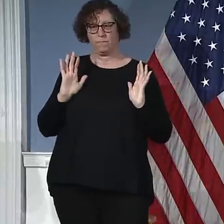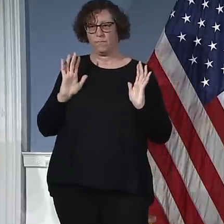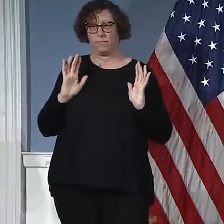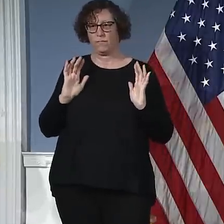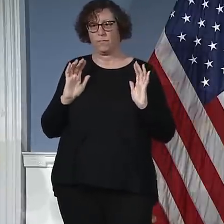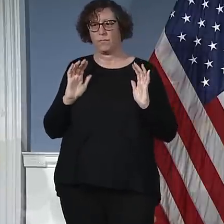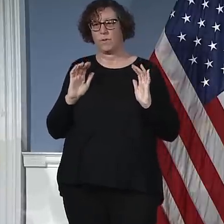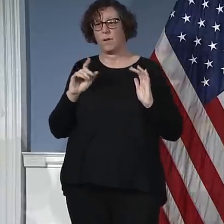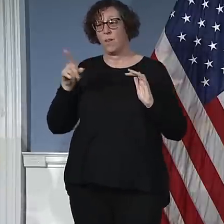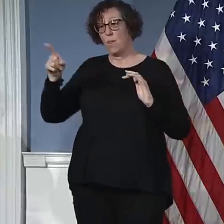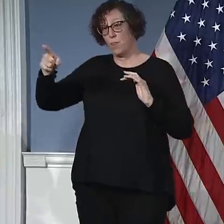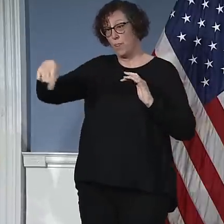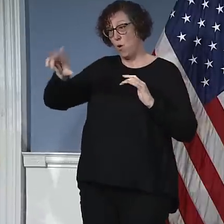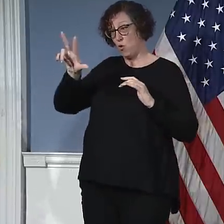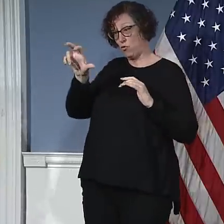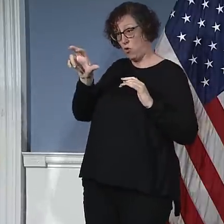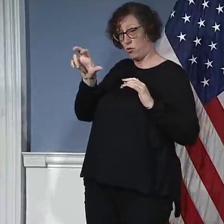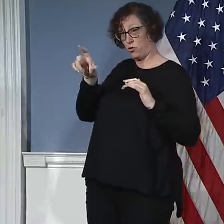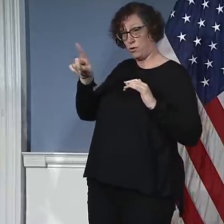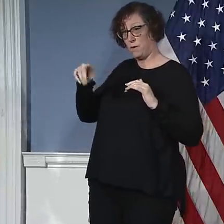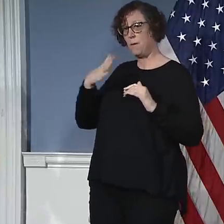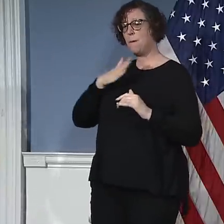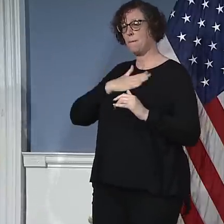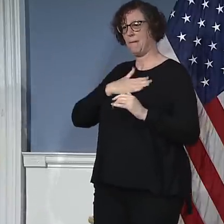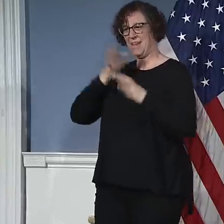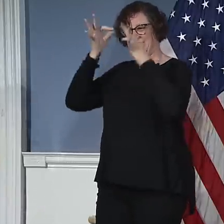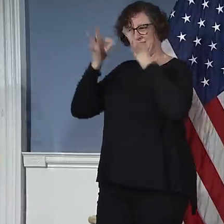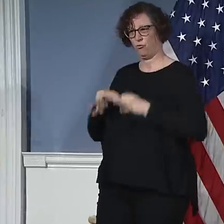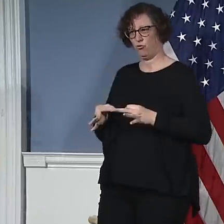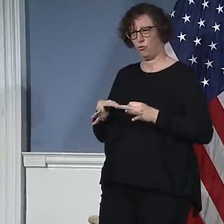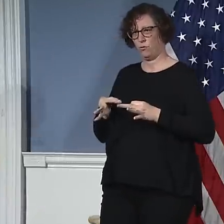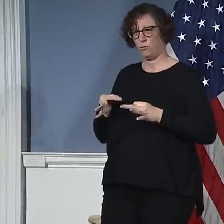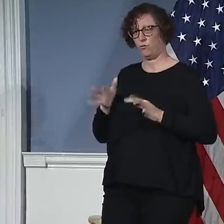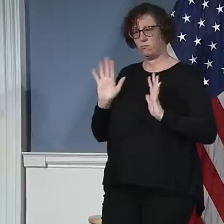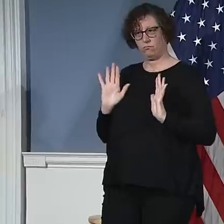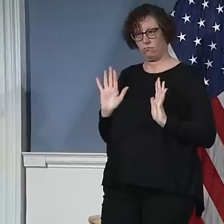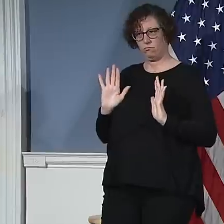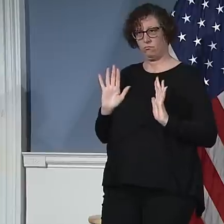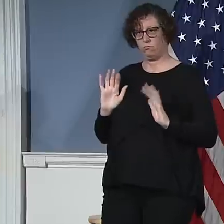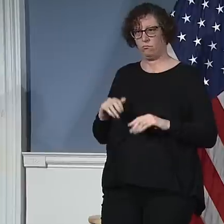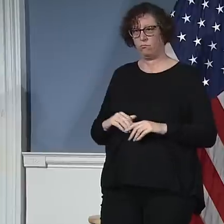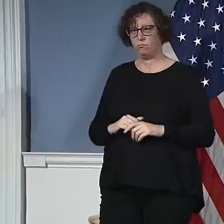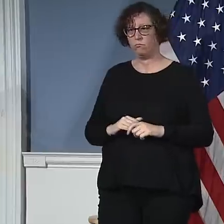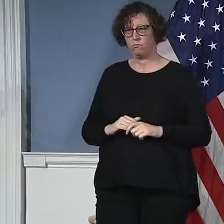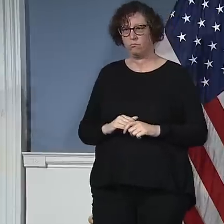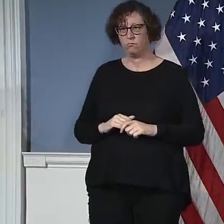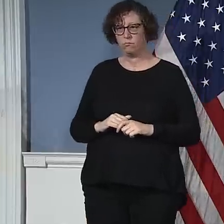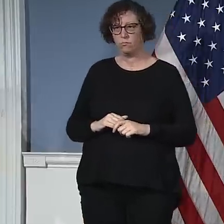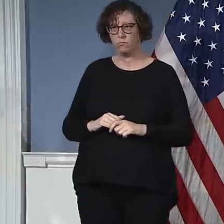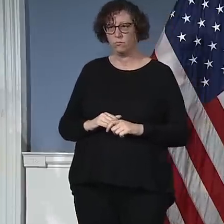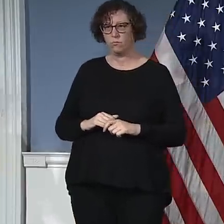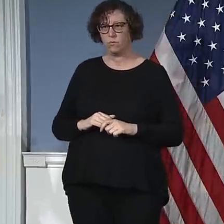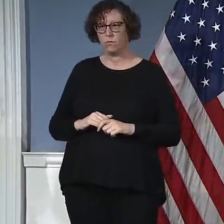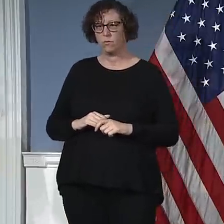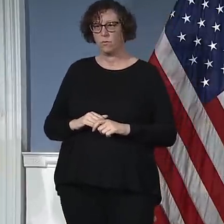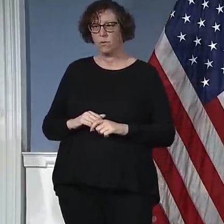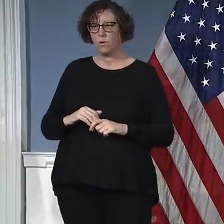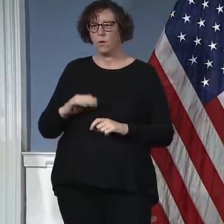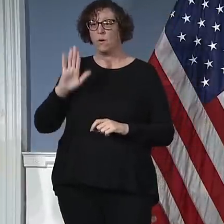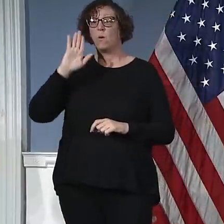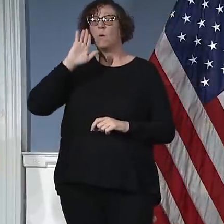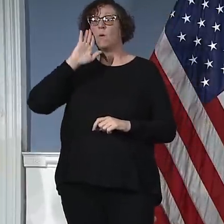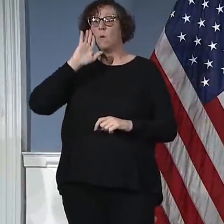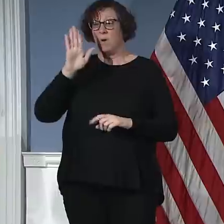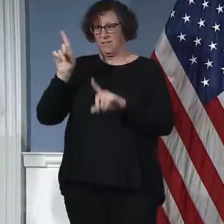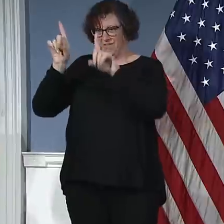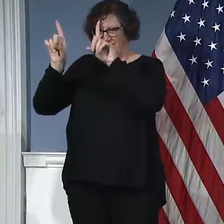at this moment need to be acted on. And in terms of whether there will be a testing center on Rikers